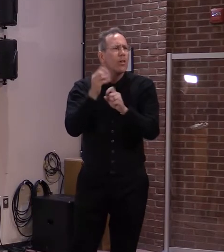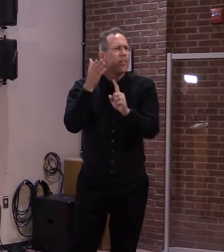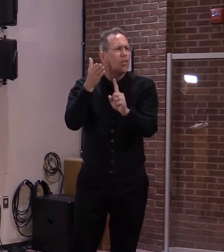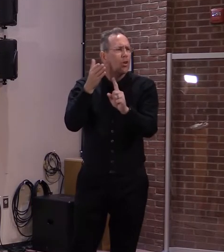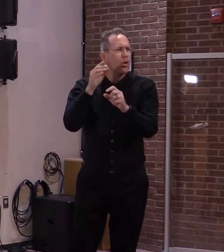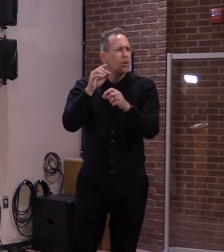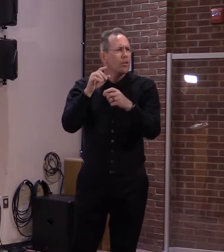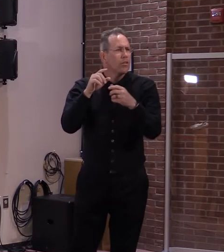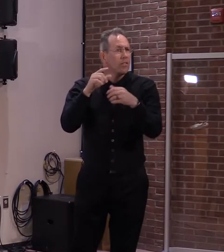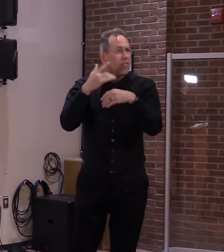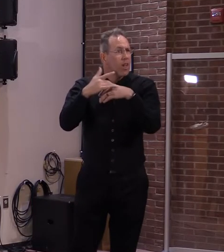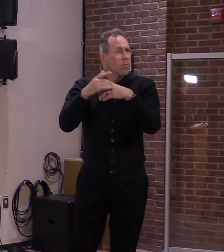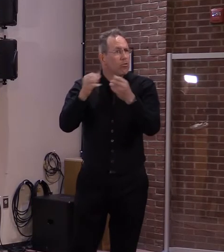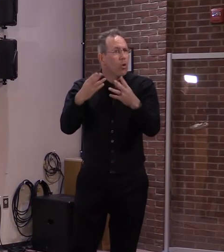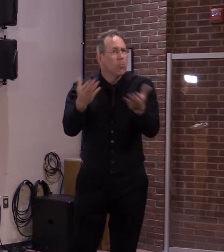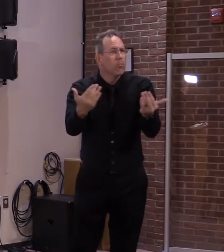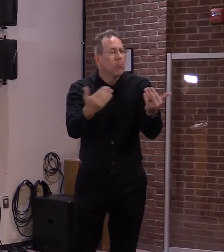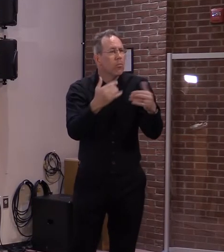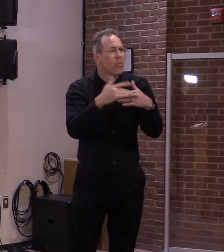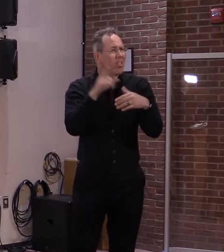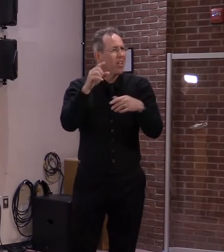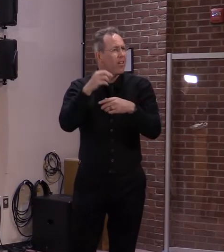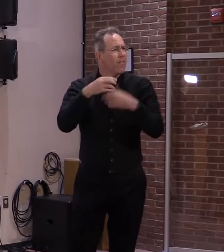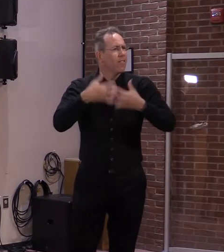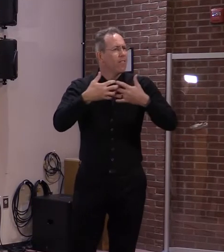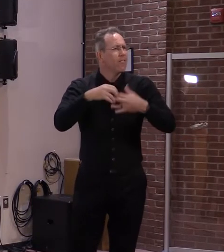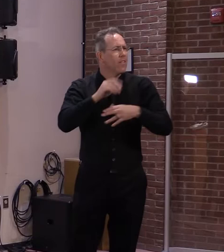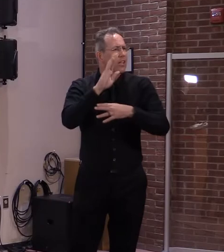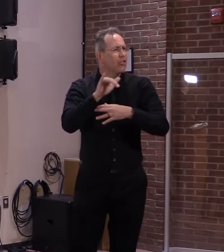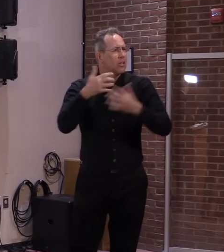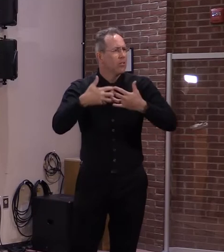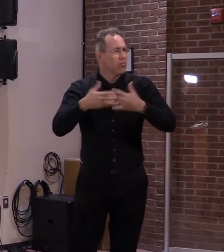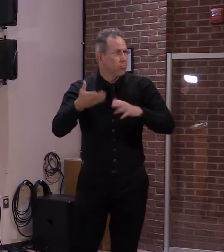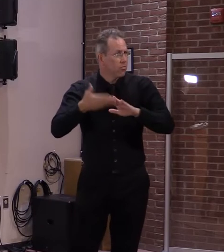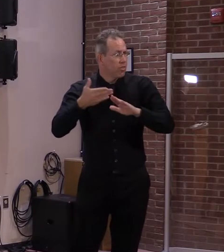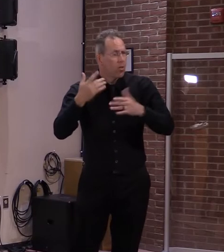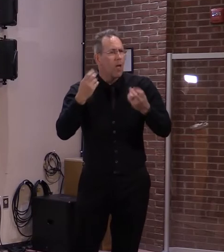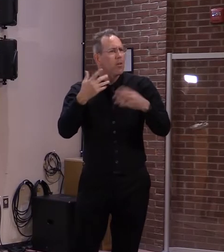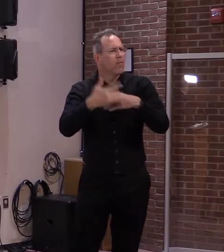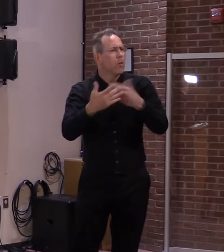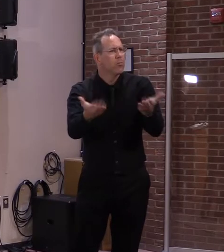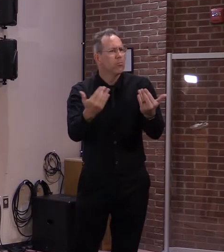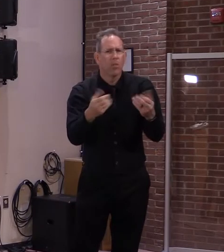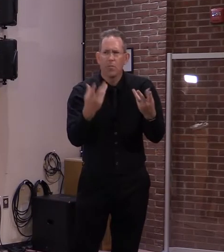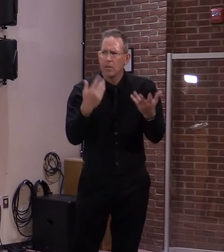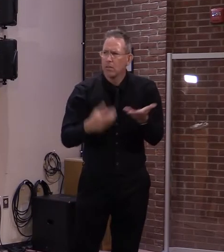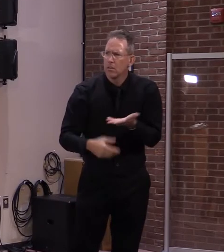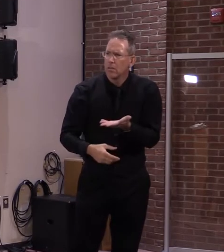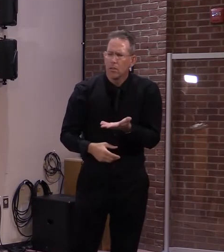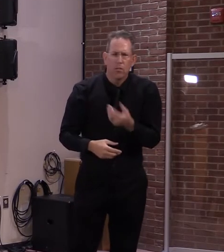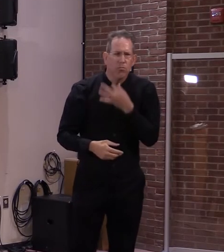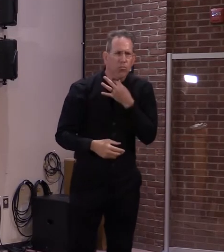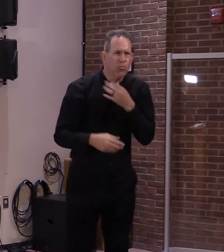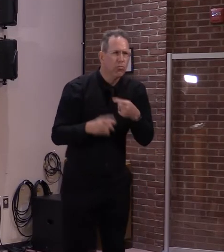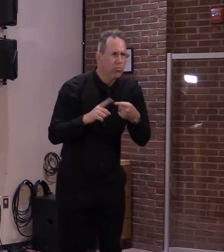And I know the state works to match the two, but are we increasing those efforts?